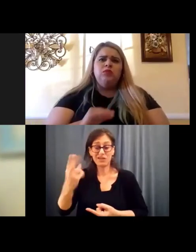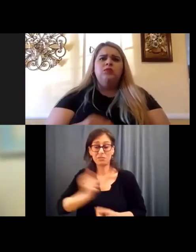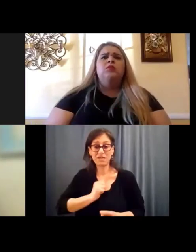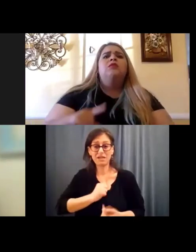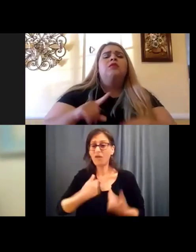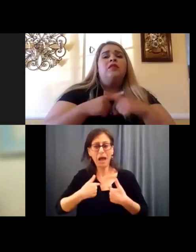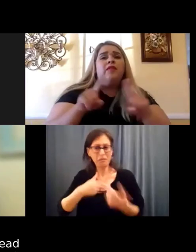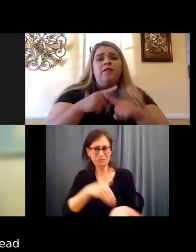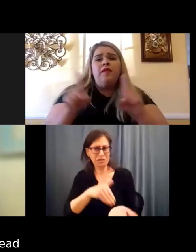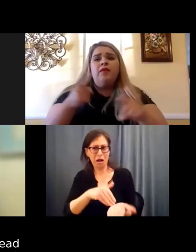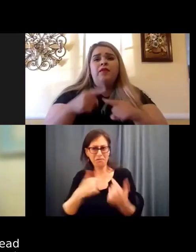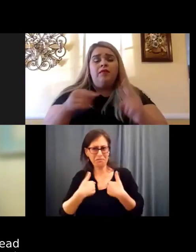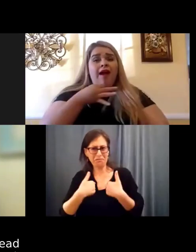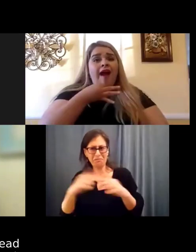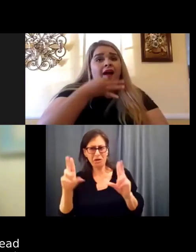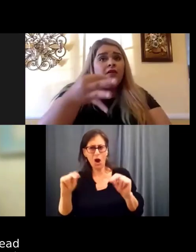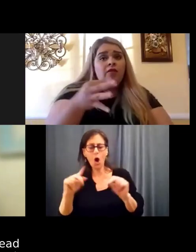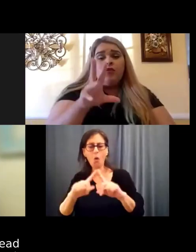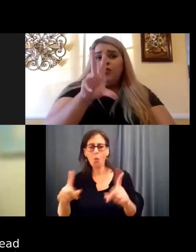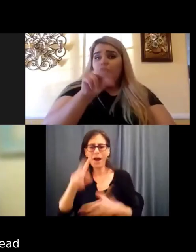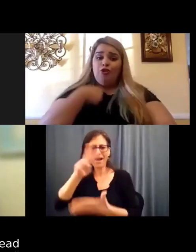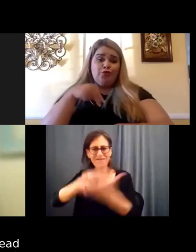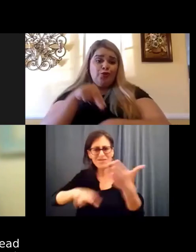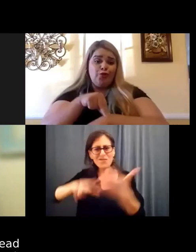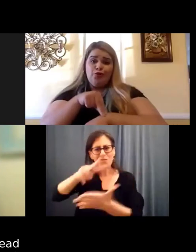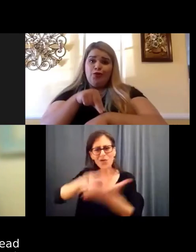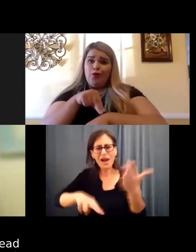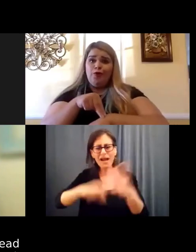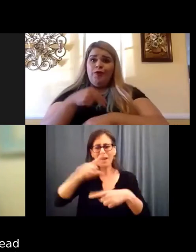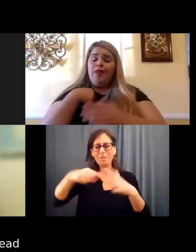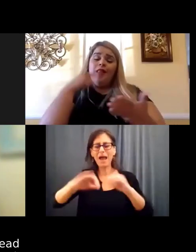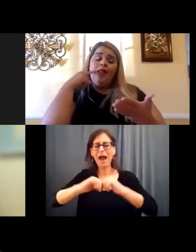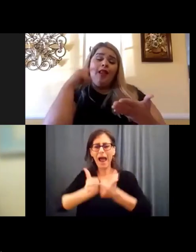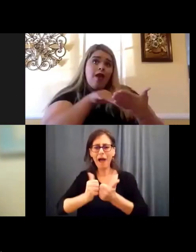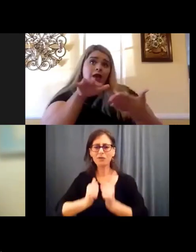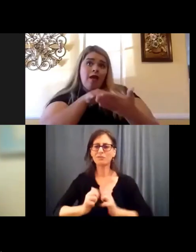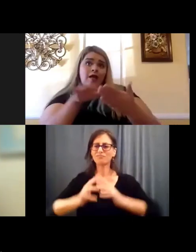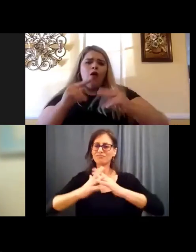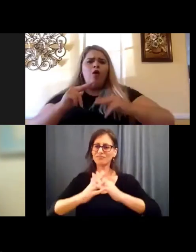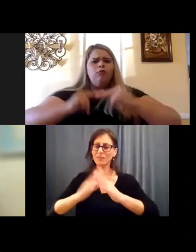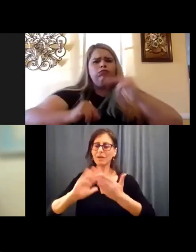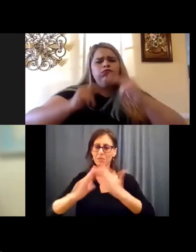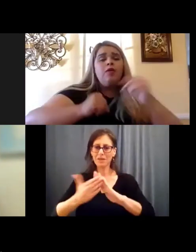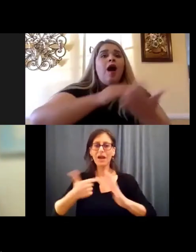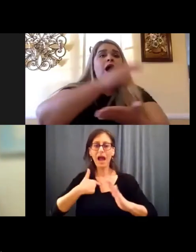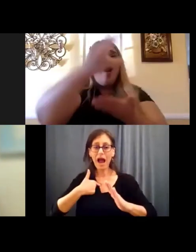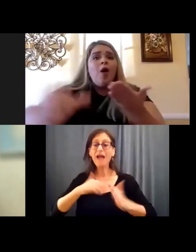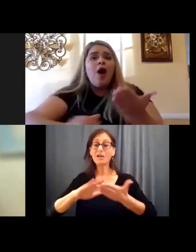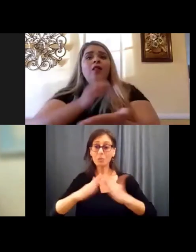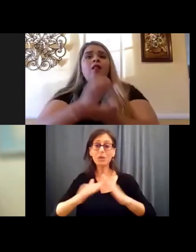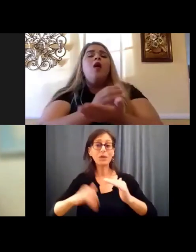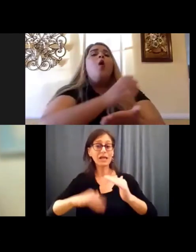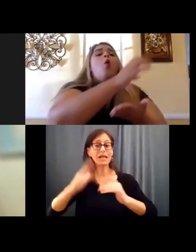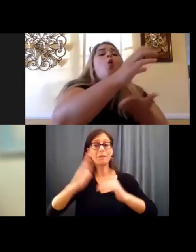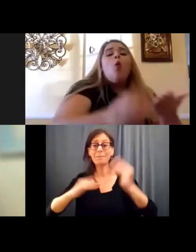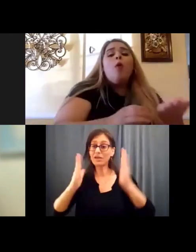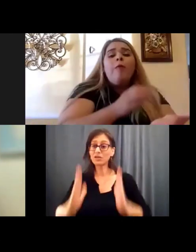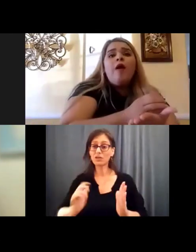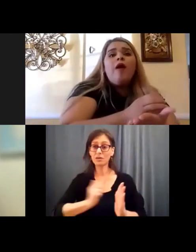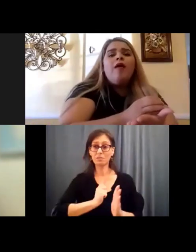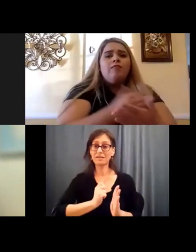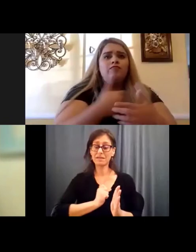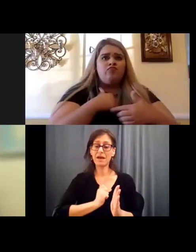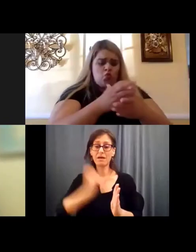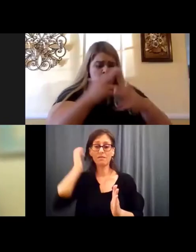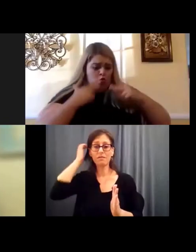doctor. It's just, it's things that I've read about how to build community. I'm a community builder. It's one of the things that